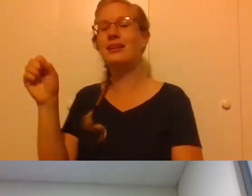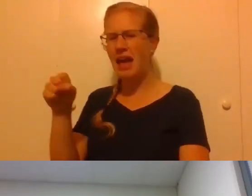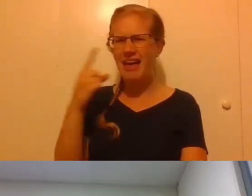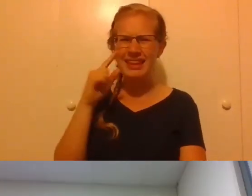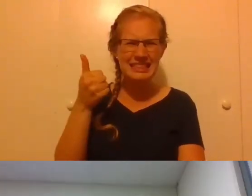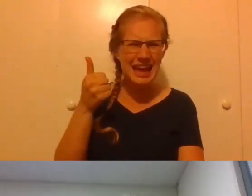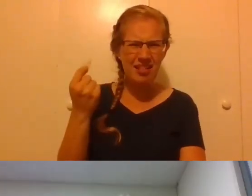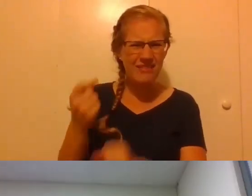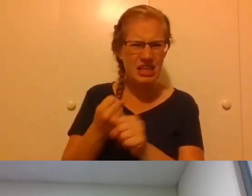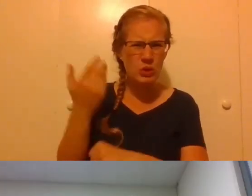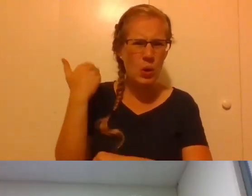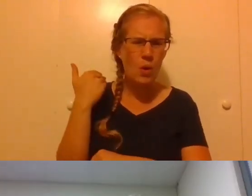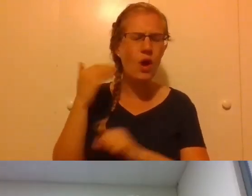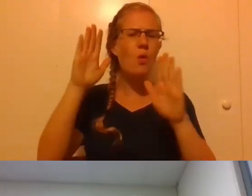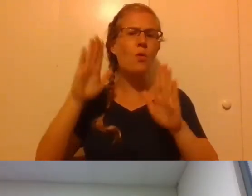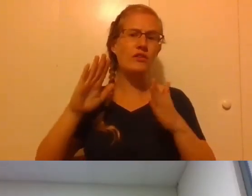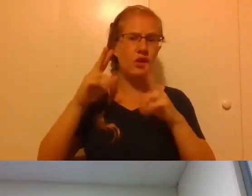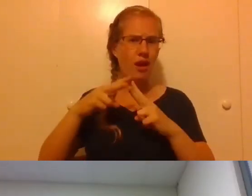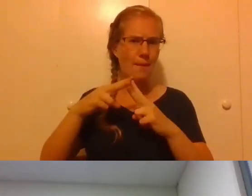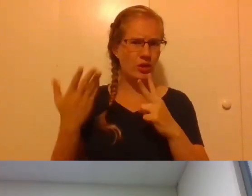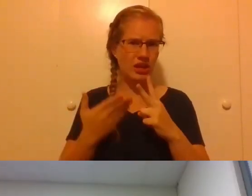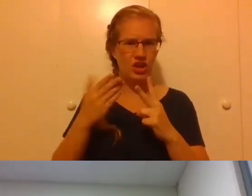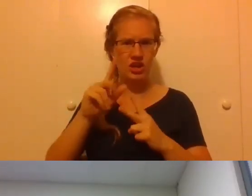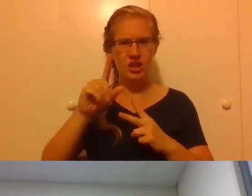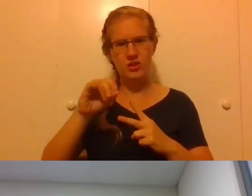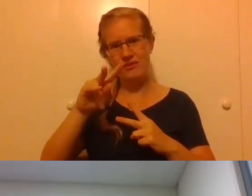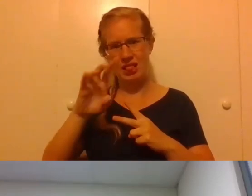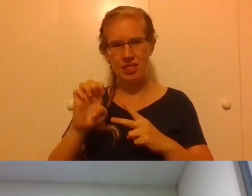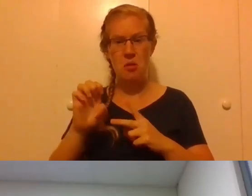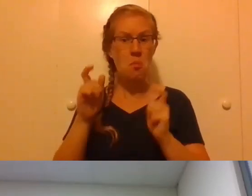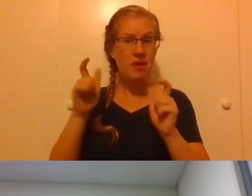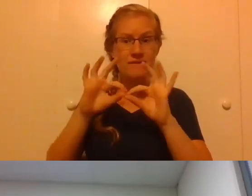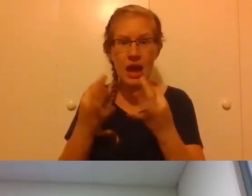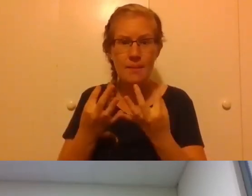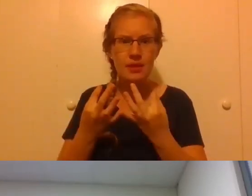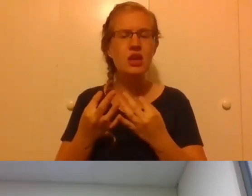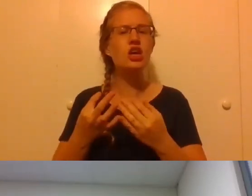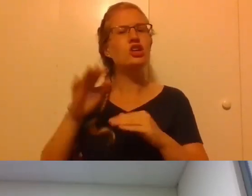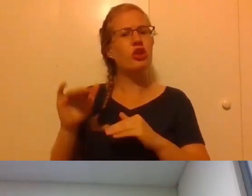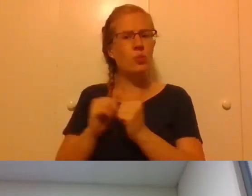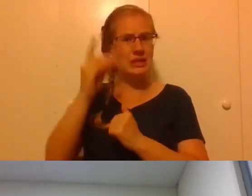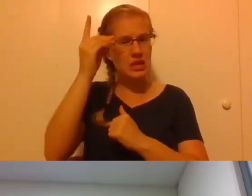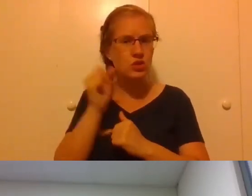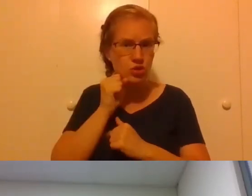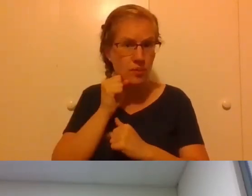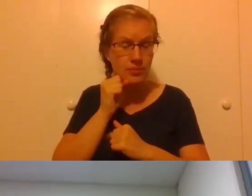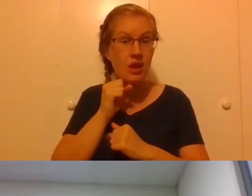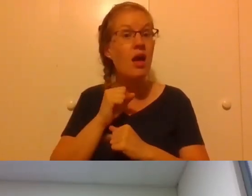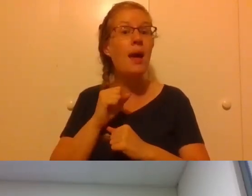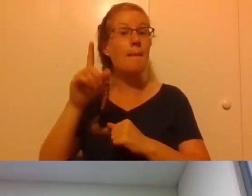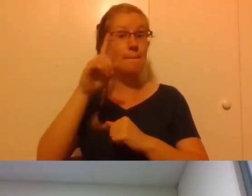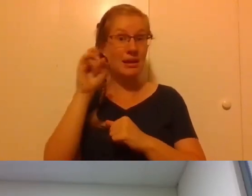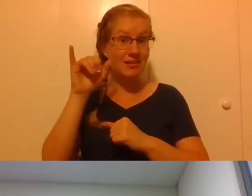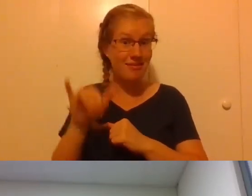ago, 11 years ago, there was a wonderful couple here in Louisville who had a big family, but they had a child with Down syndrome. And because of